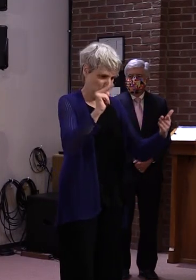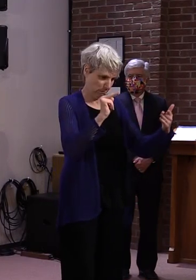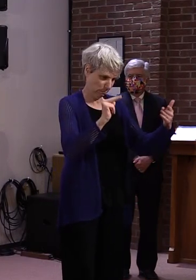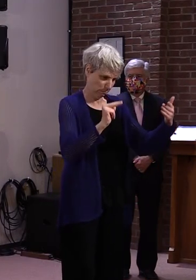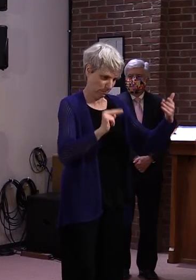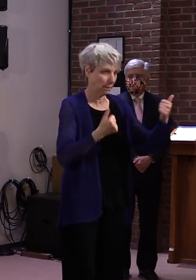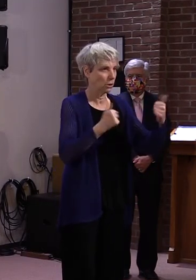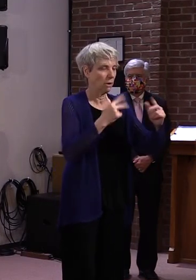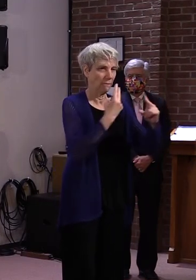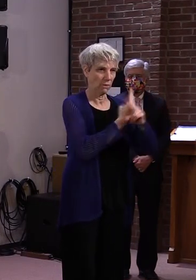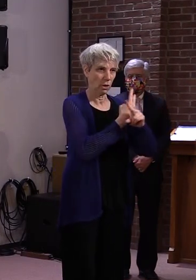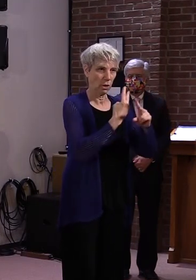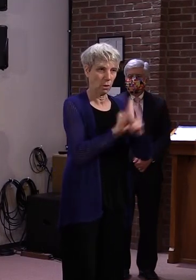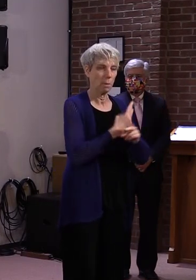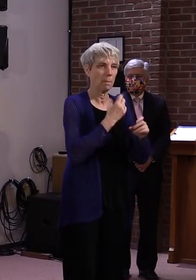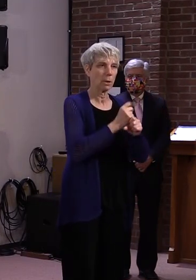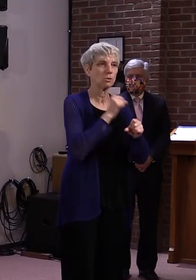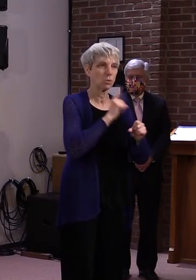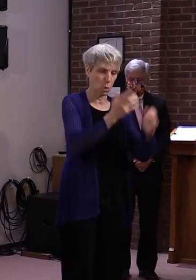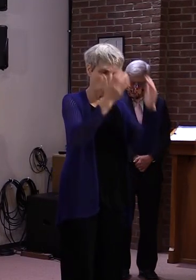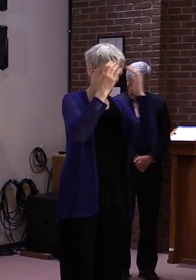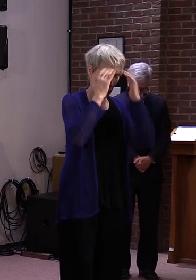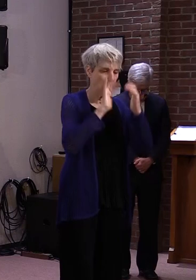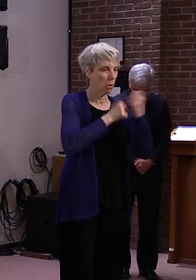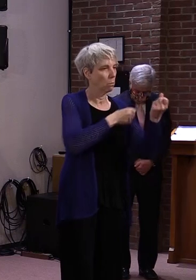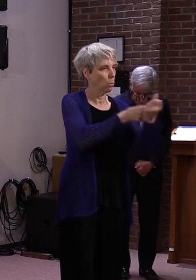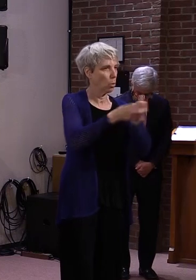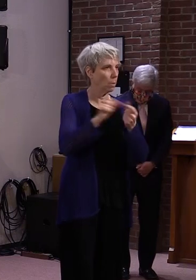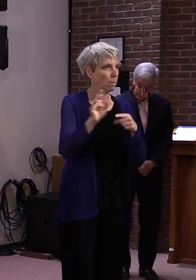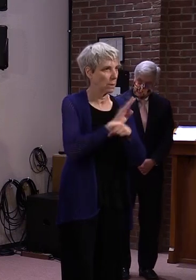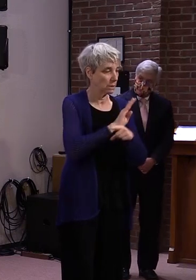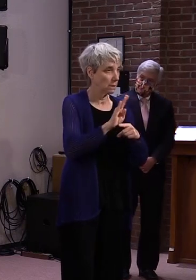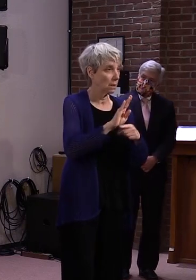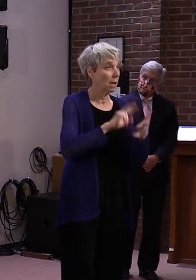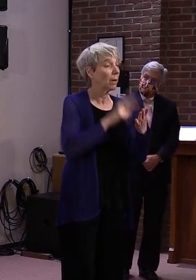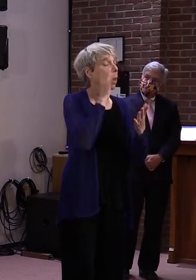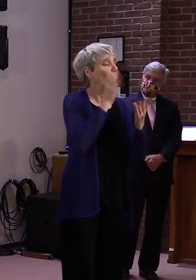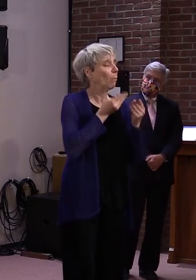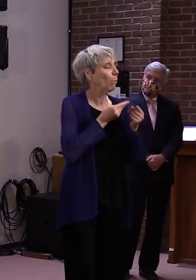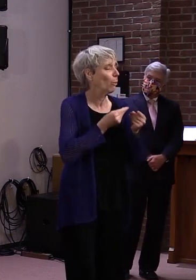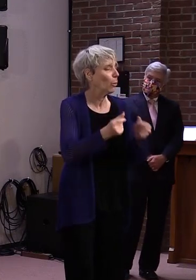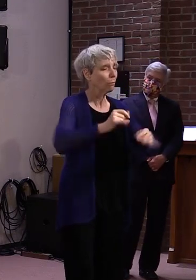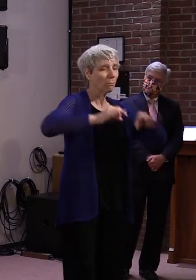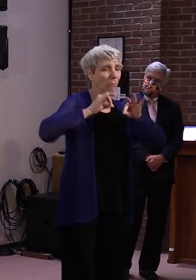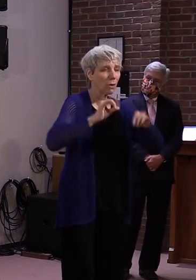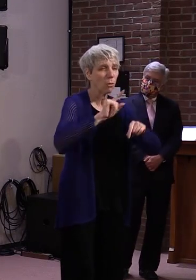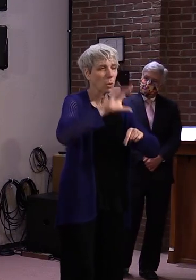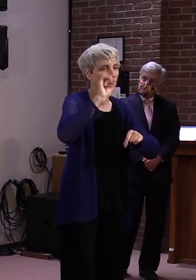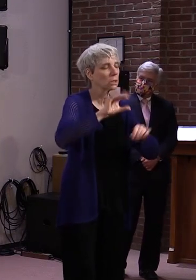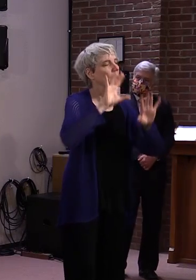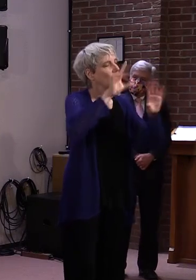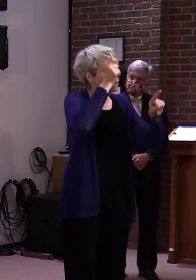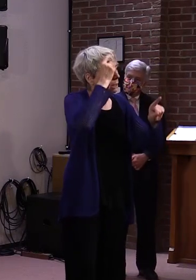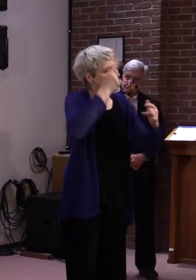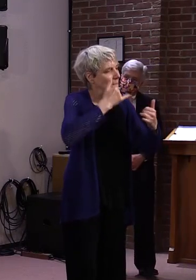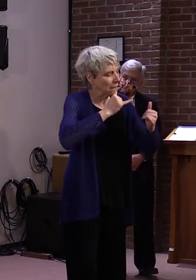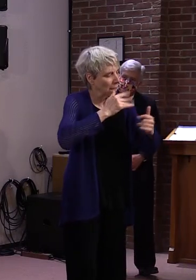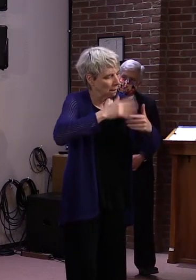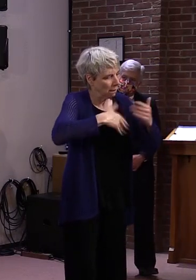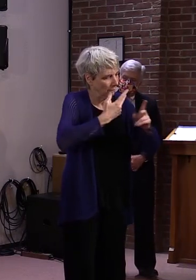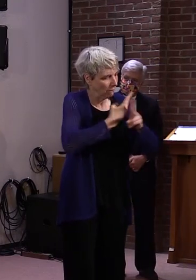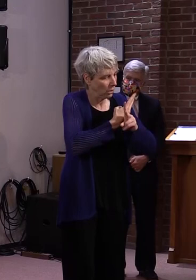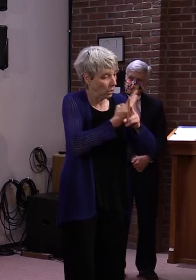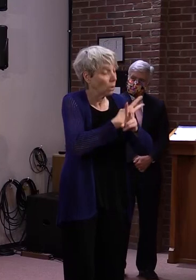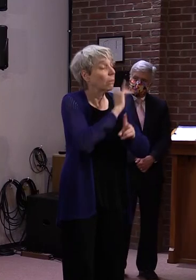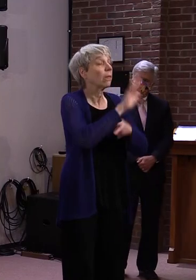our system works for all businesses. There may be a hiccup or two along the way. It is a systems development project, which typically would take